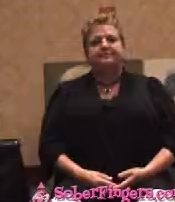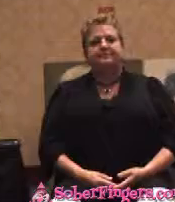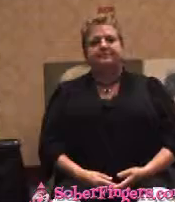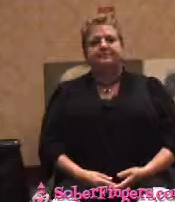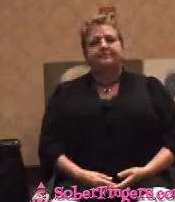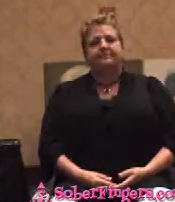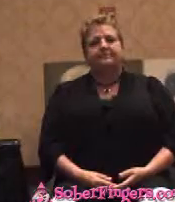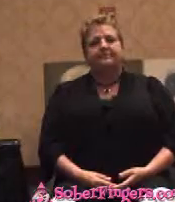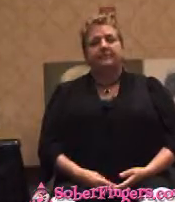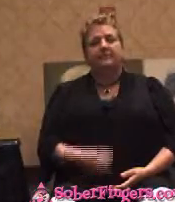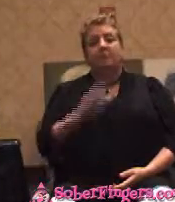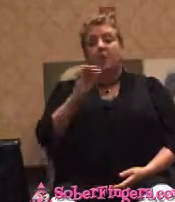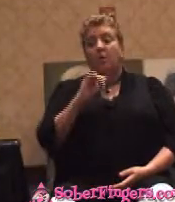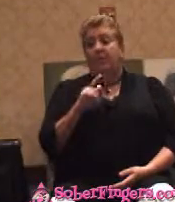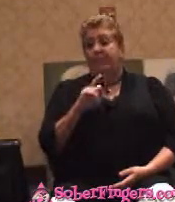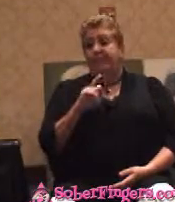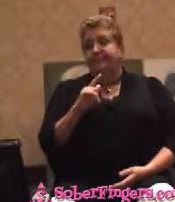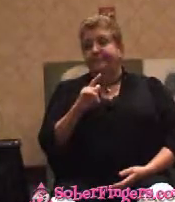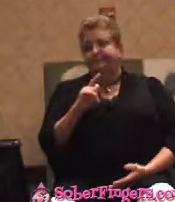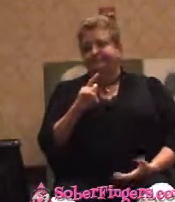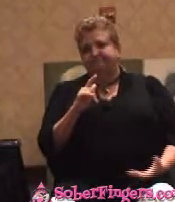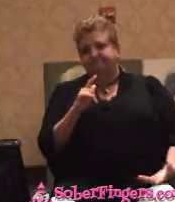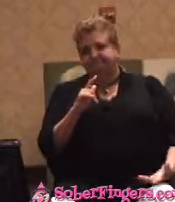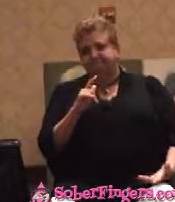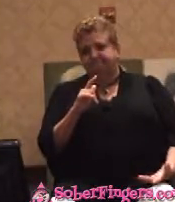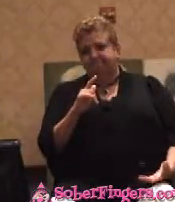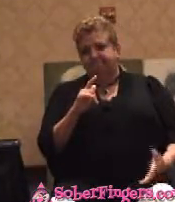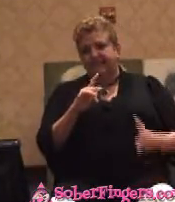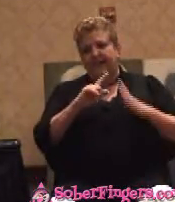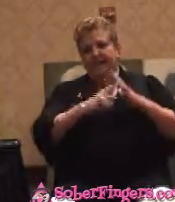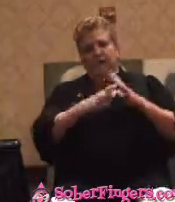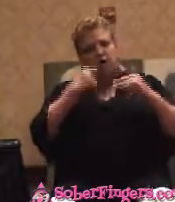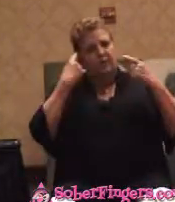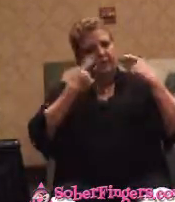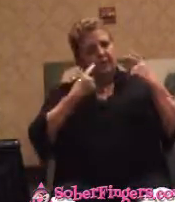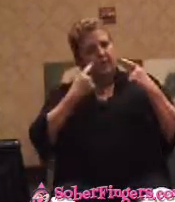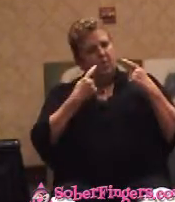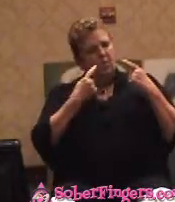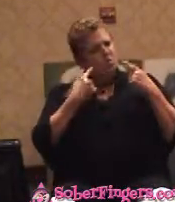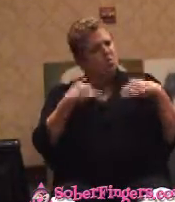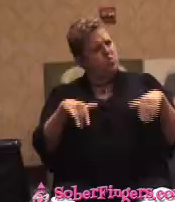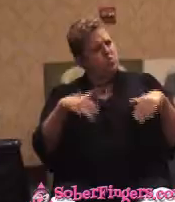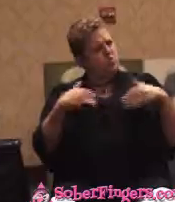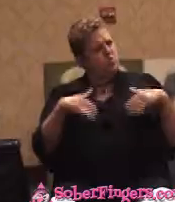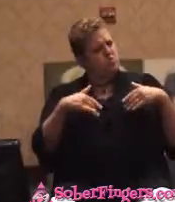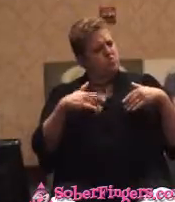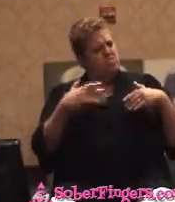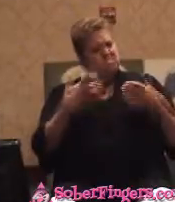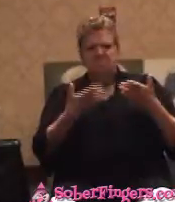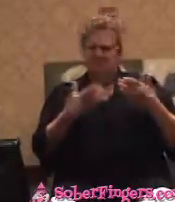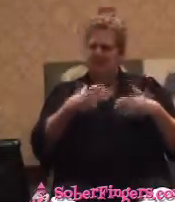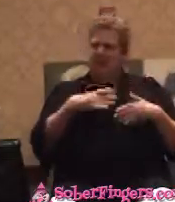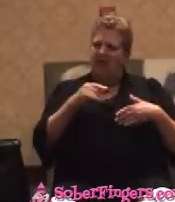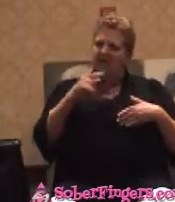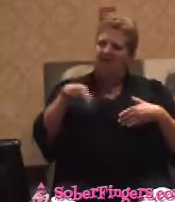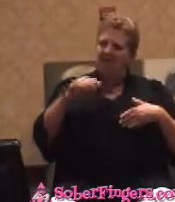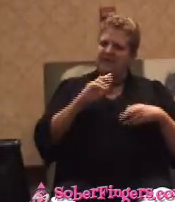Well, by then I began to think, maybe I'll like these people. Maybe I'll do this.